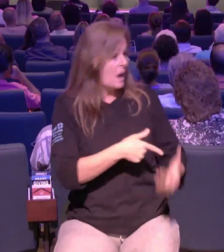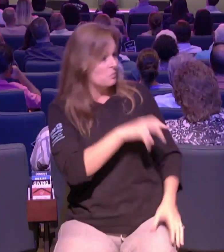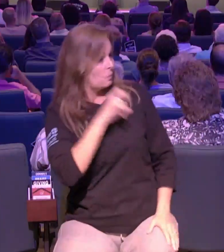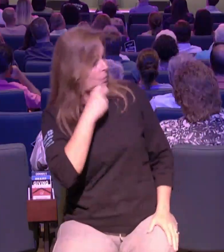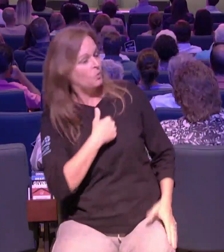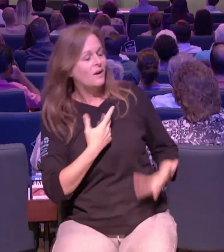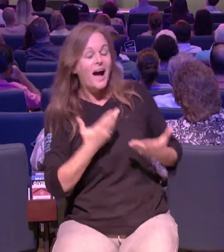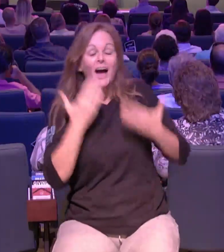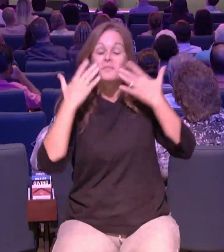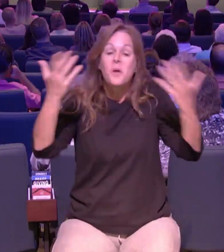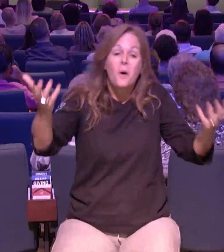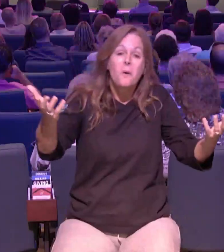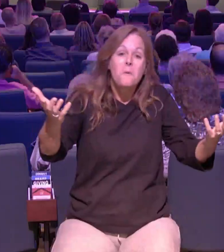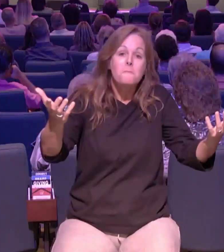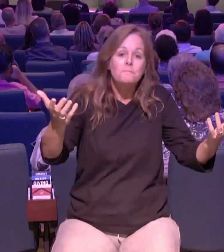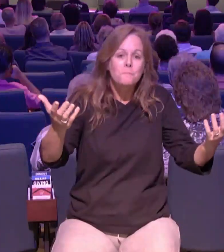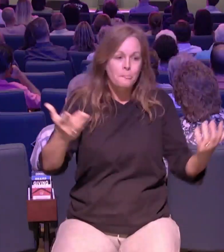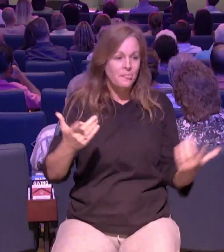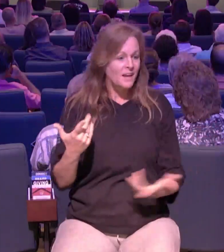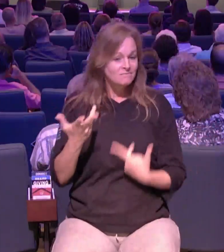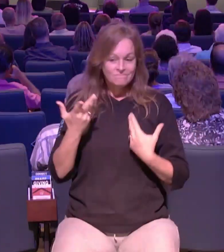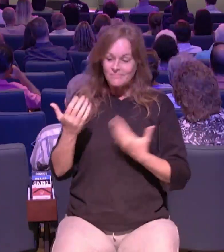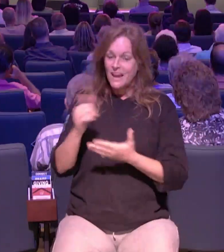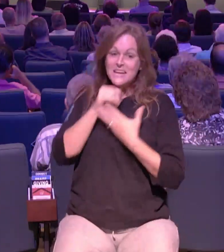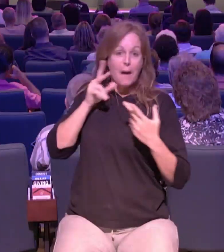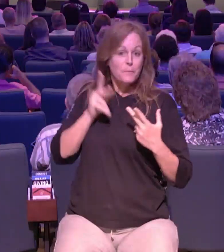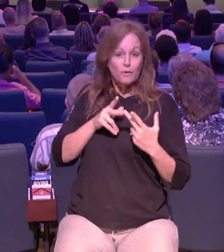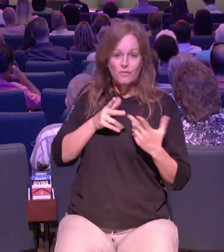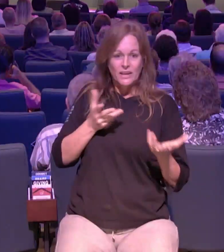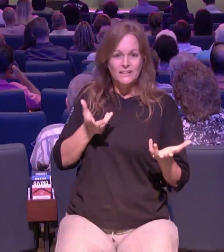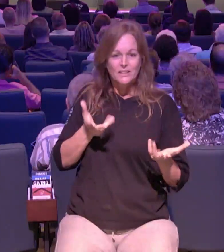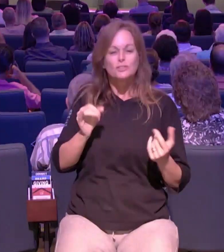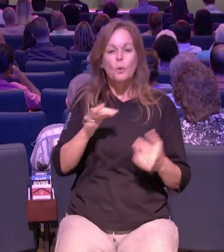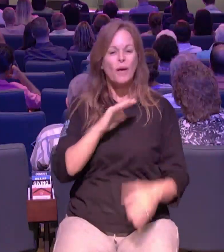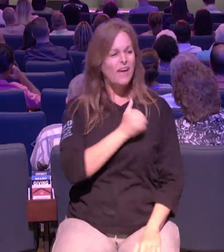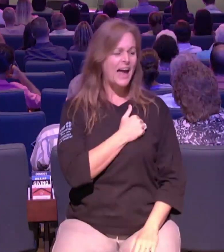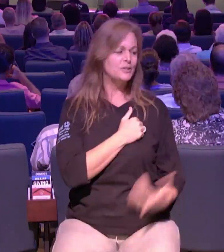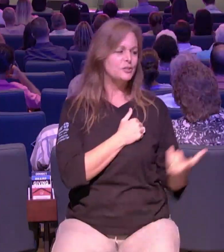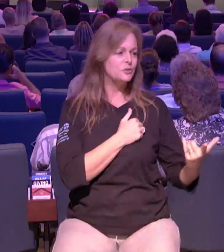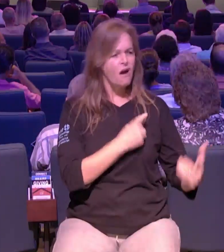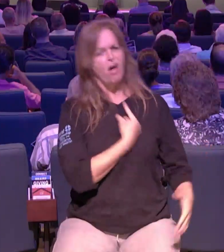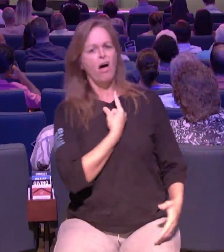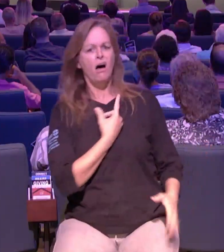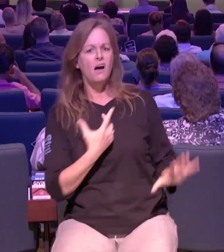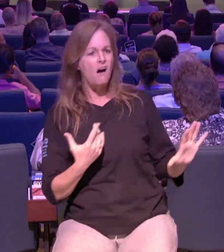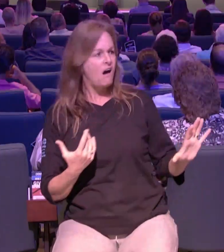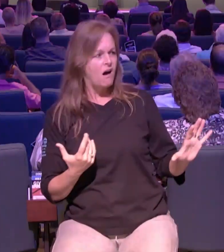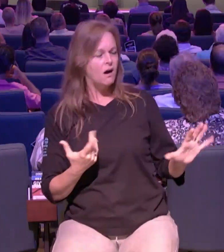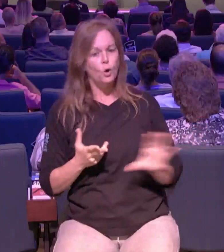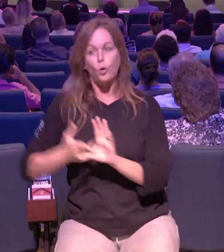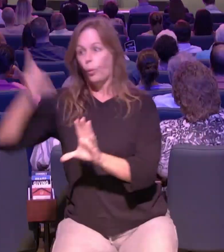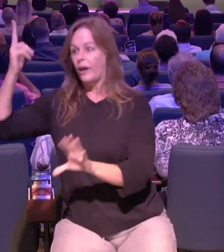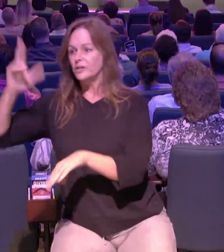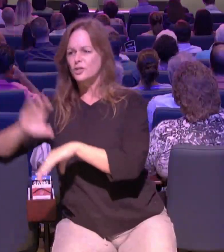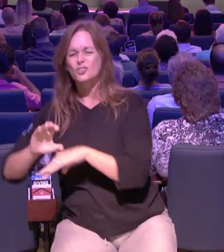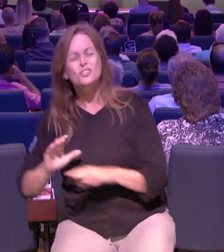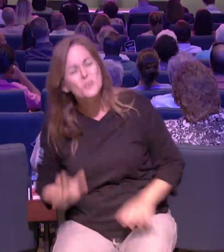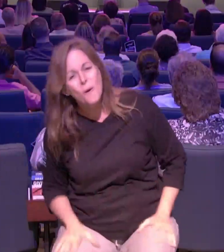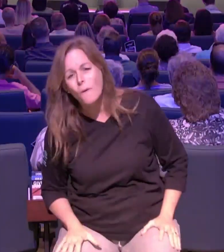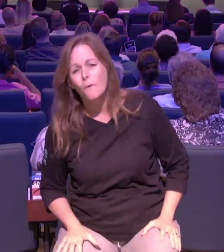process we're letting god do his work in us we're going to push through the mess we're not going to let anything keep us from helping get people to jesus amen we're going to